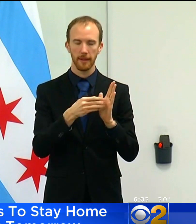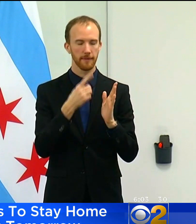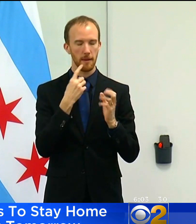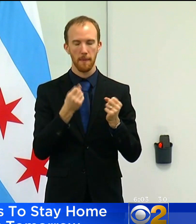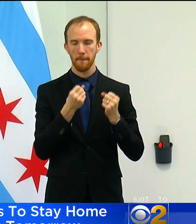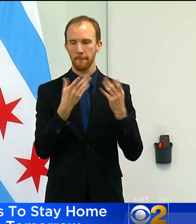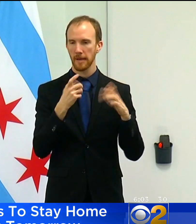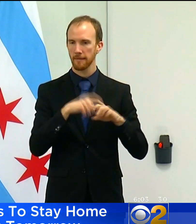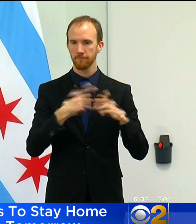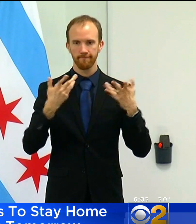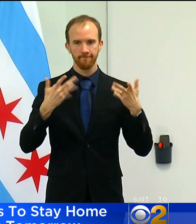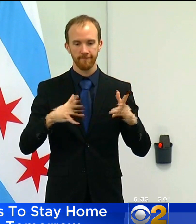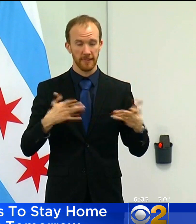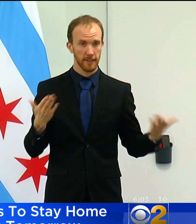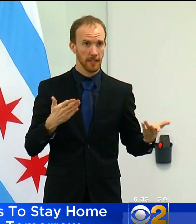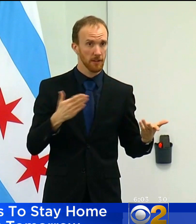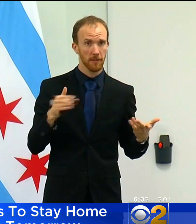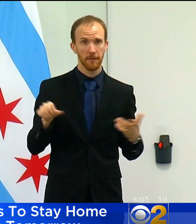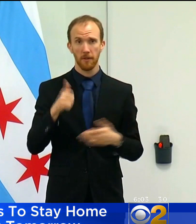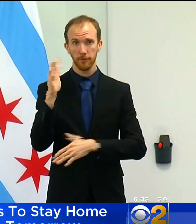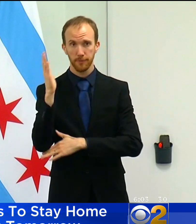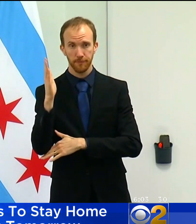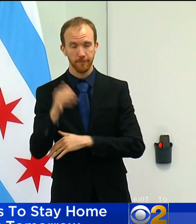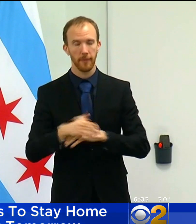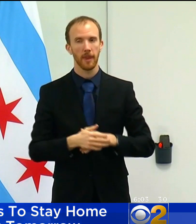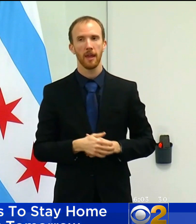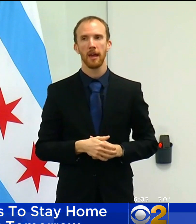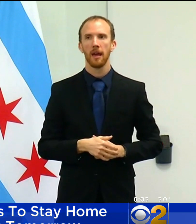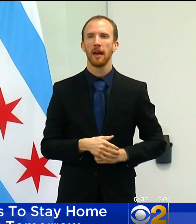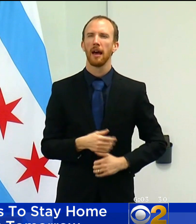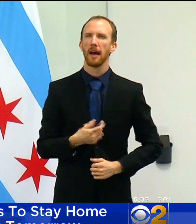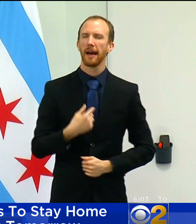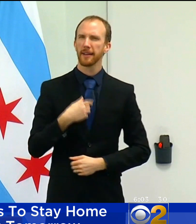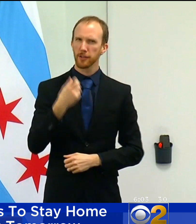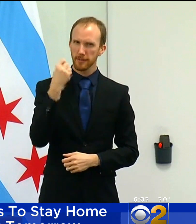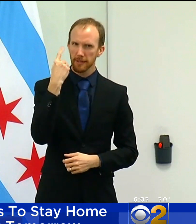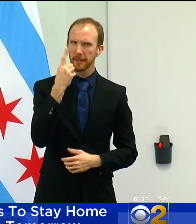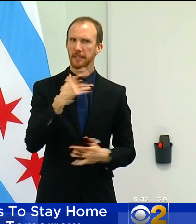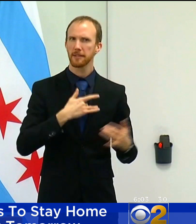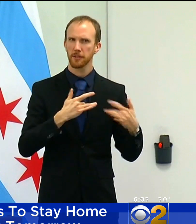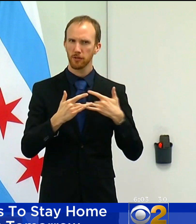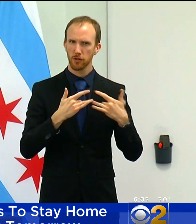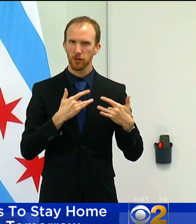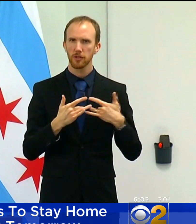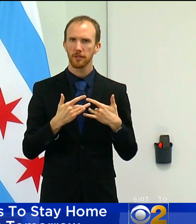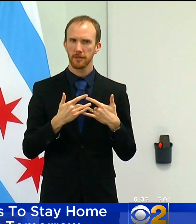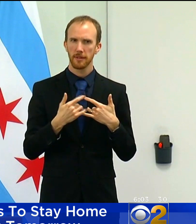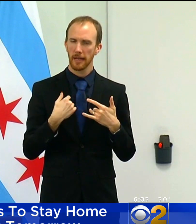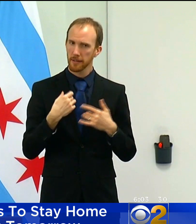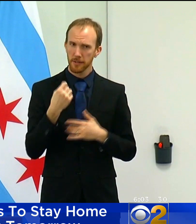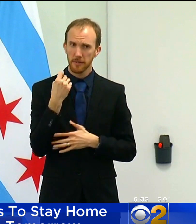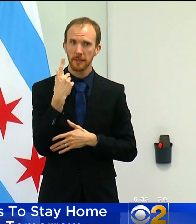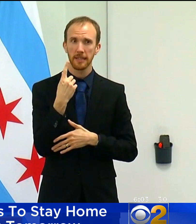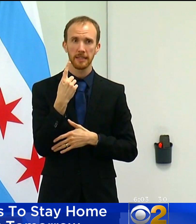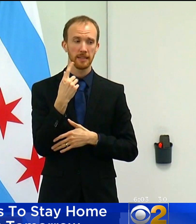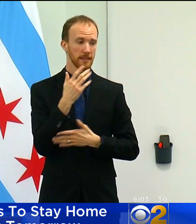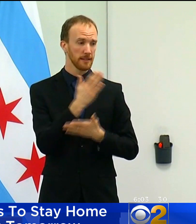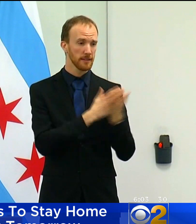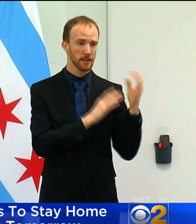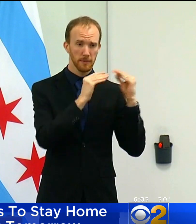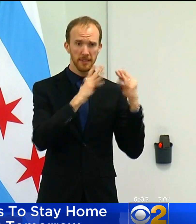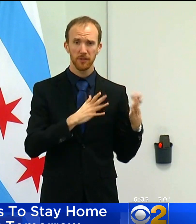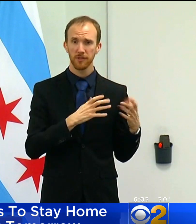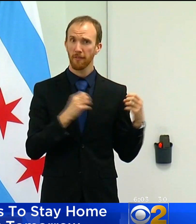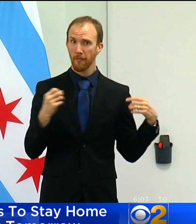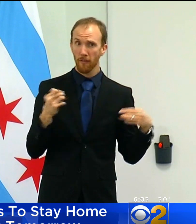at this and other podiums. I understand and hear the concerns of teachers who are fearful for their health during